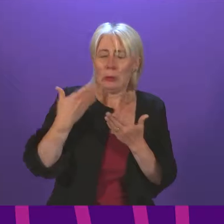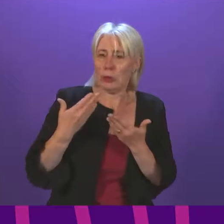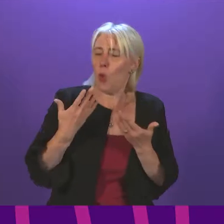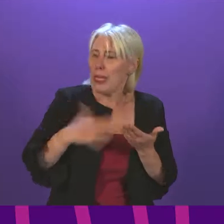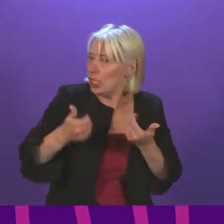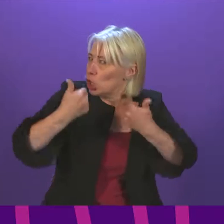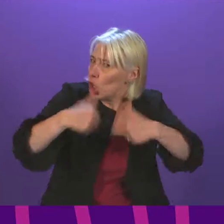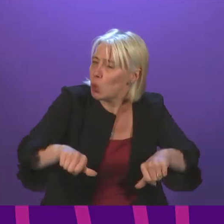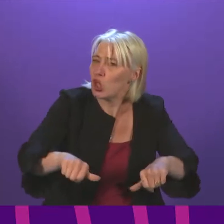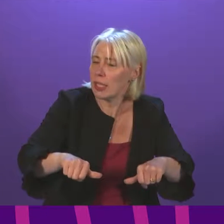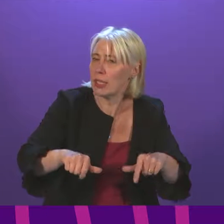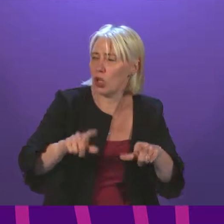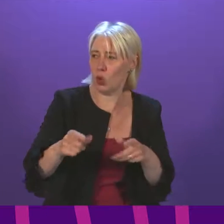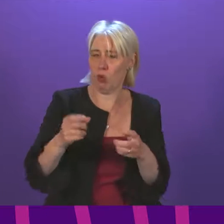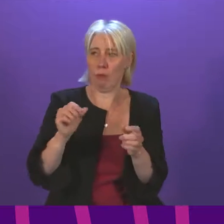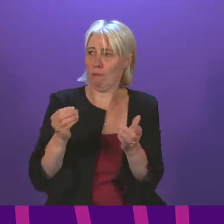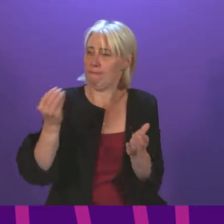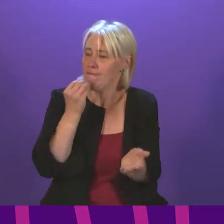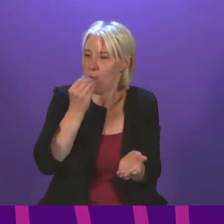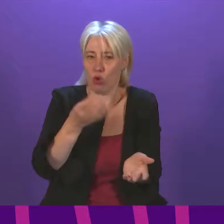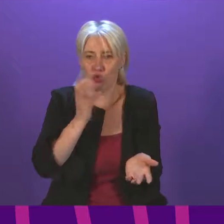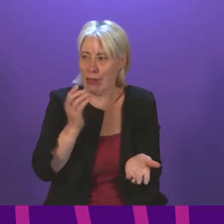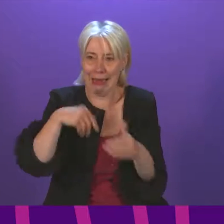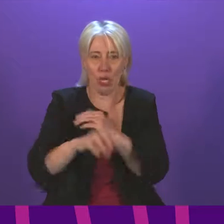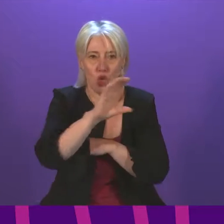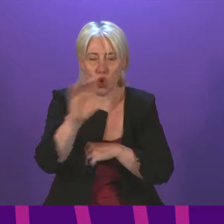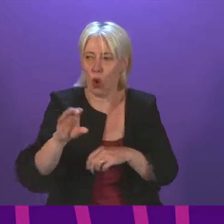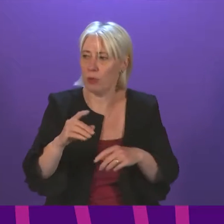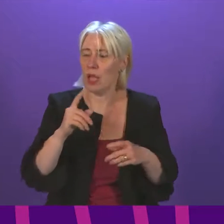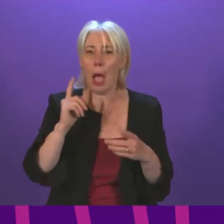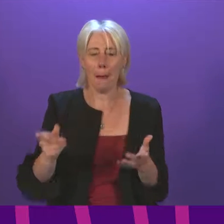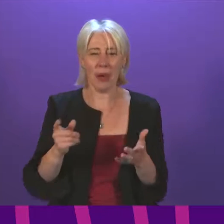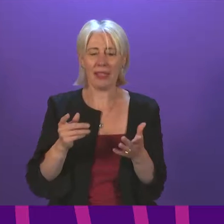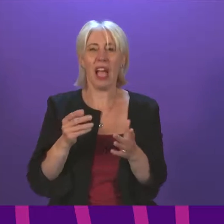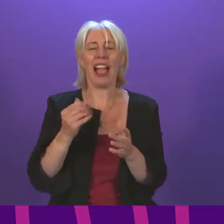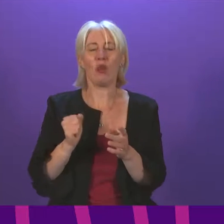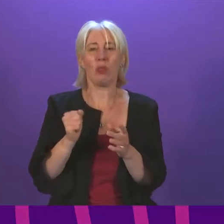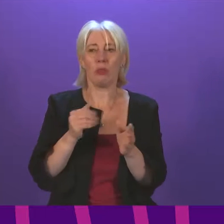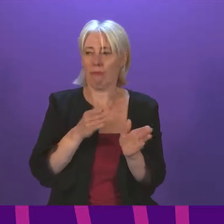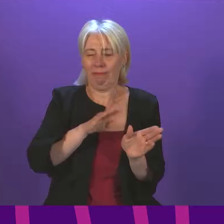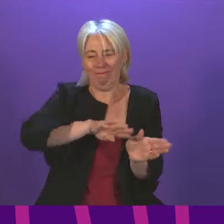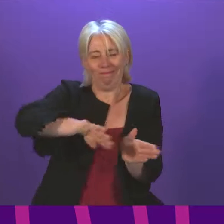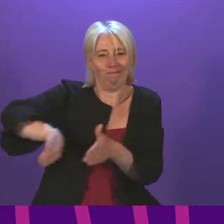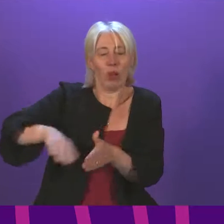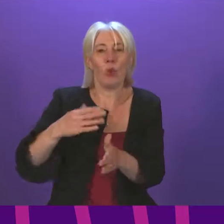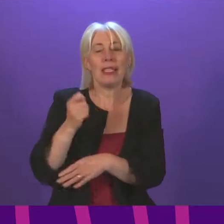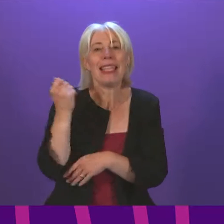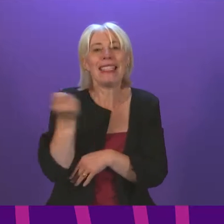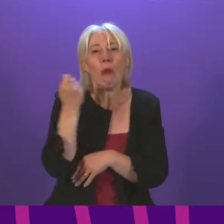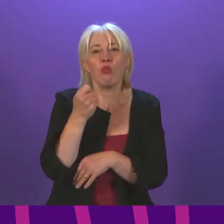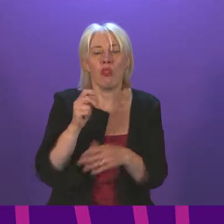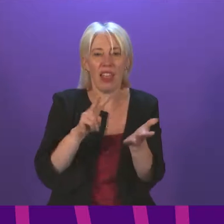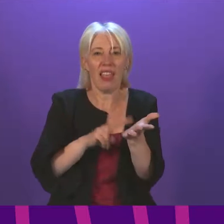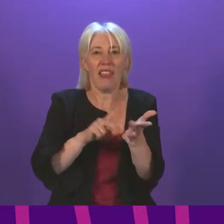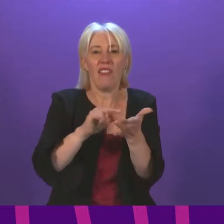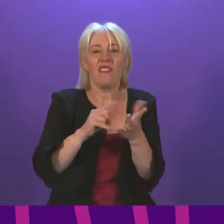Does the Cabinet Secretary agree with me that the sidelining of Scotland through the temporary visa scheme is yet more proof of the utter disdain